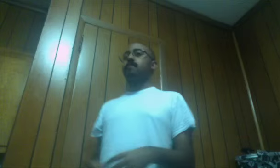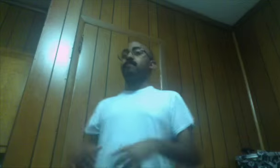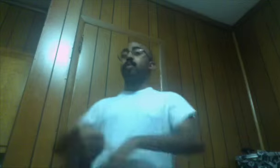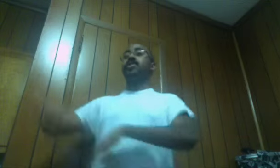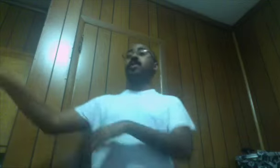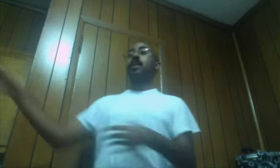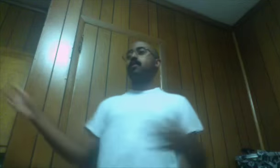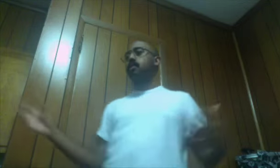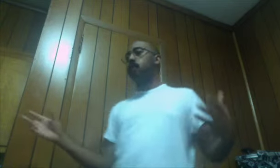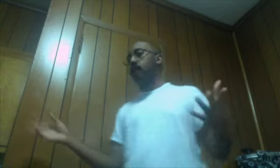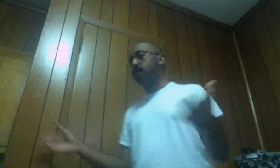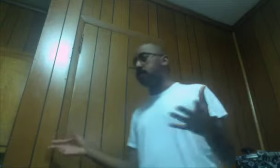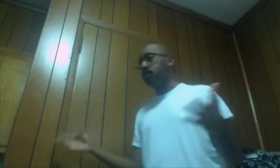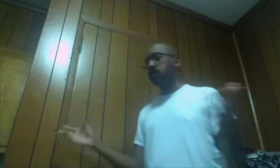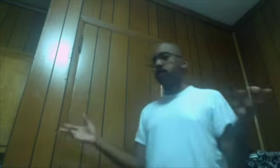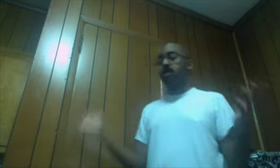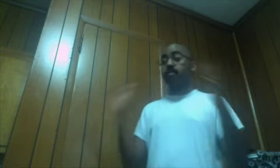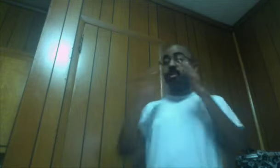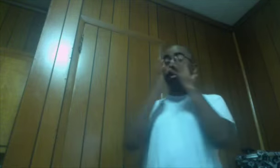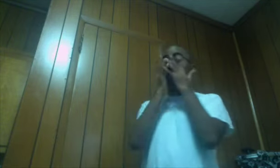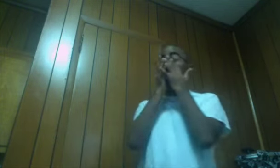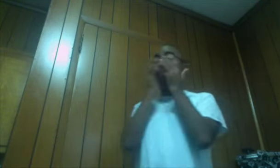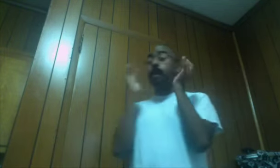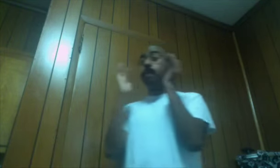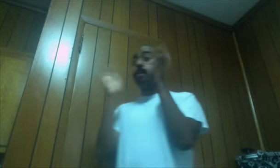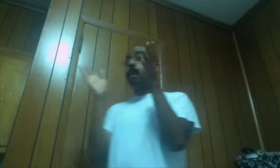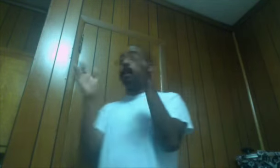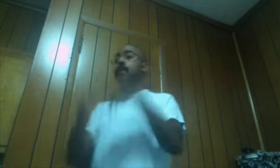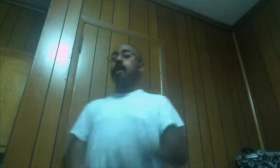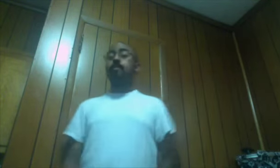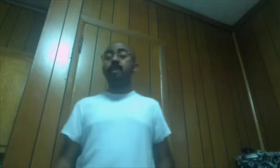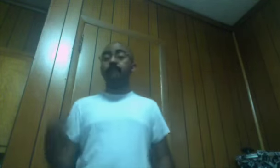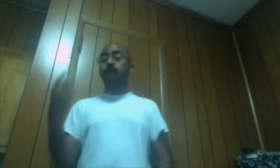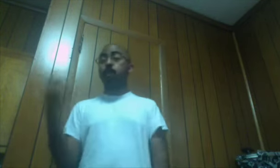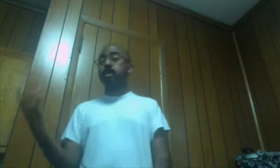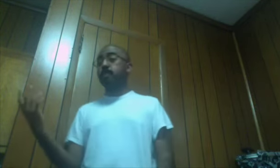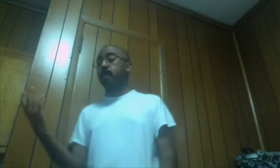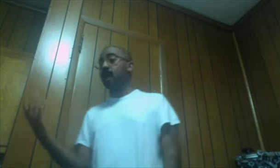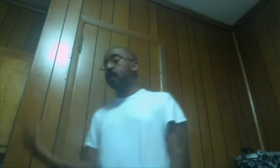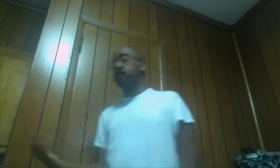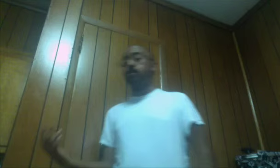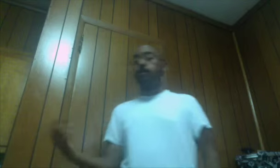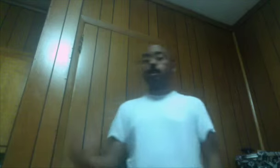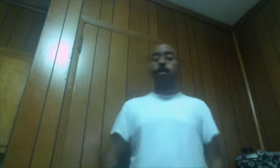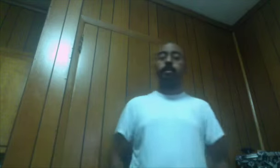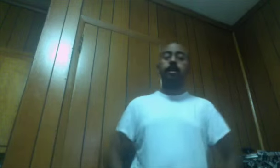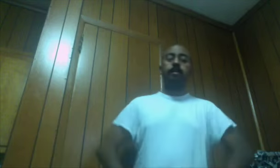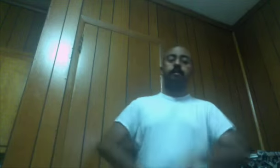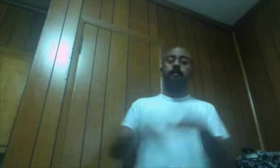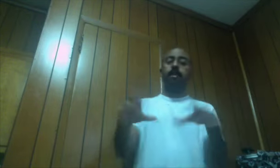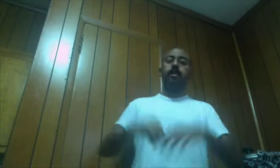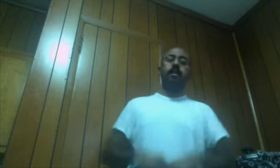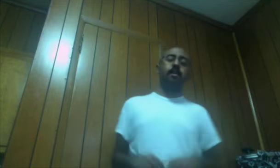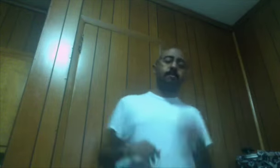Pushing Out New Episodes Or Some Shit Like Oh My God I Was Like A Freshman In High School Back Then But Fuck It Um